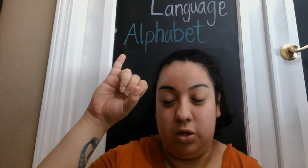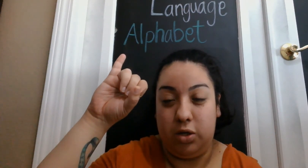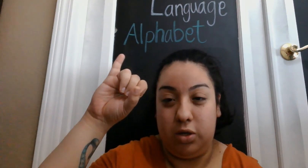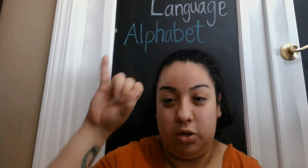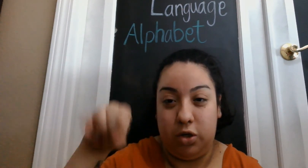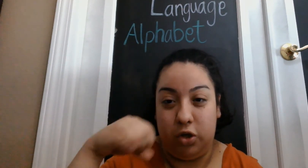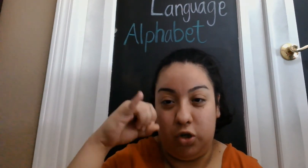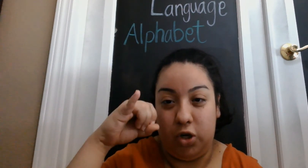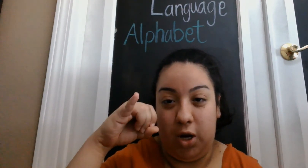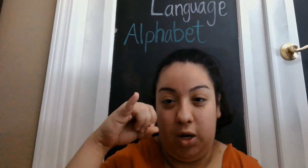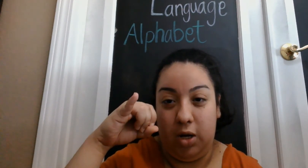J,